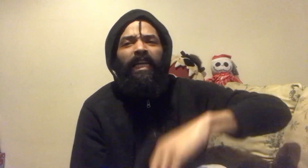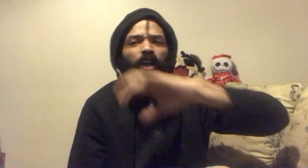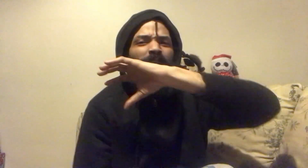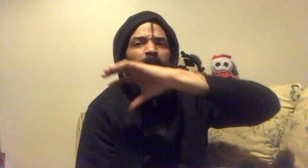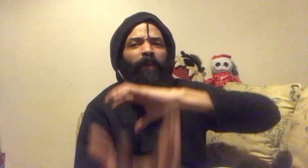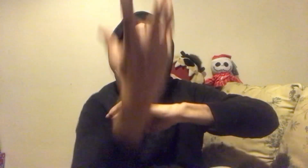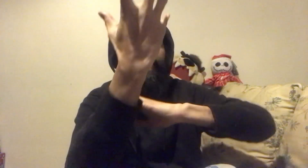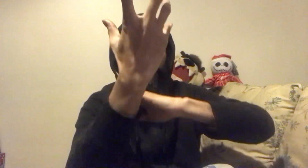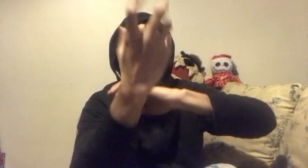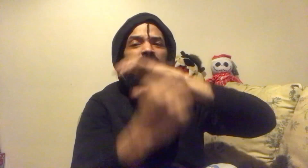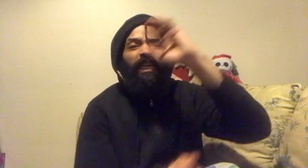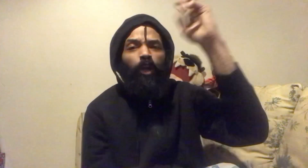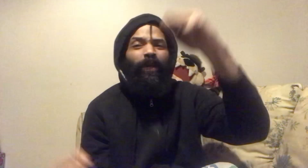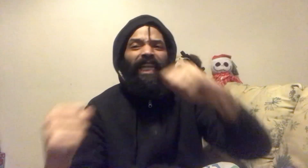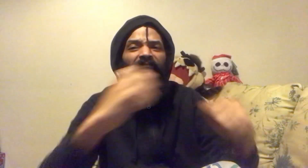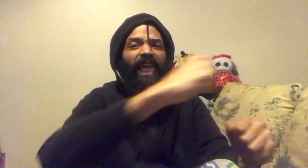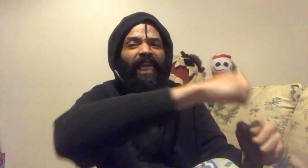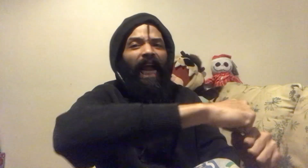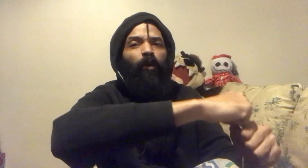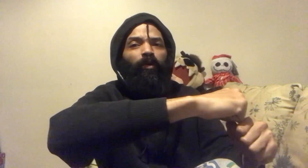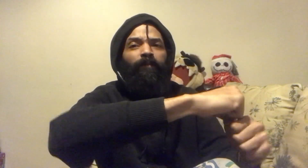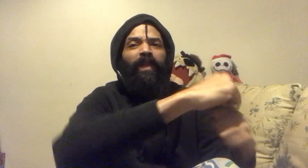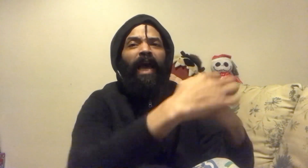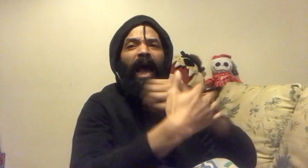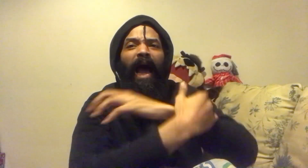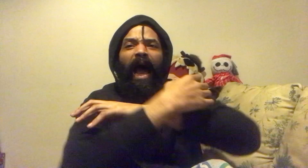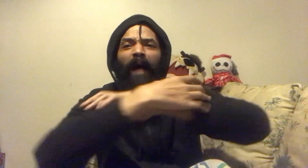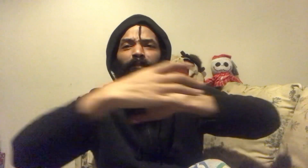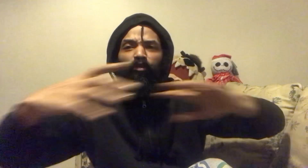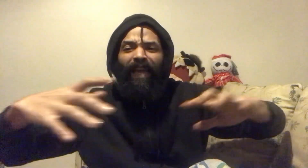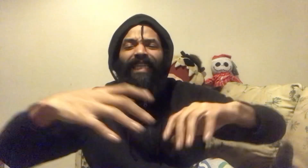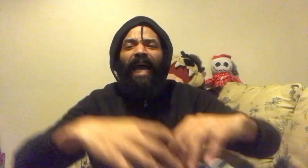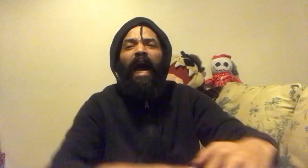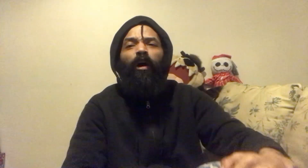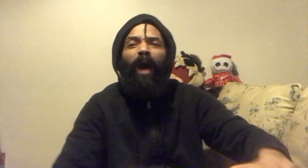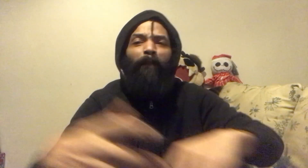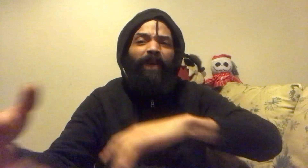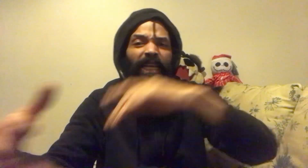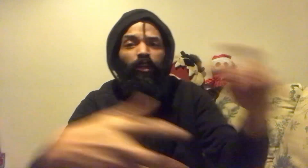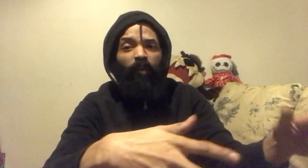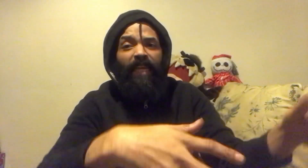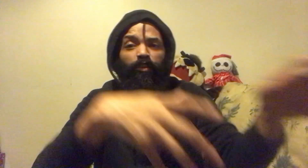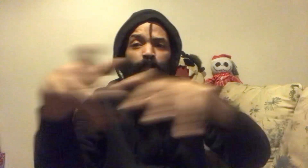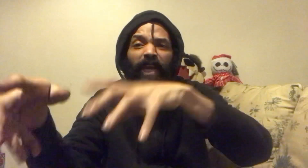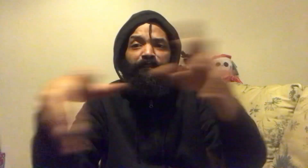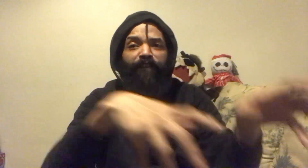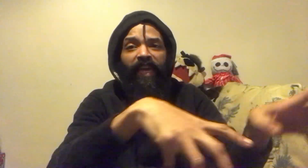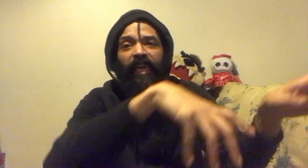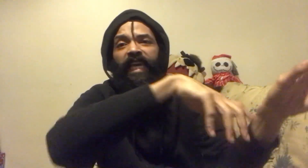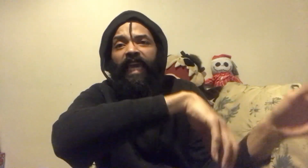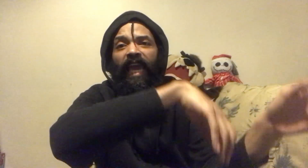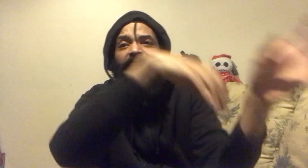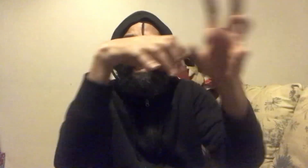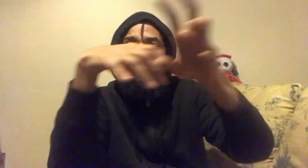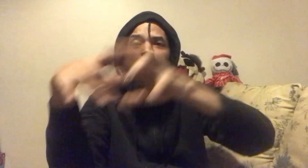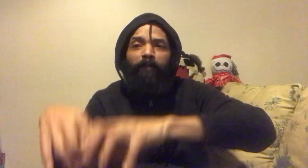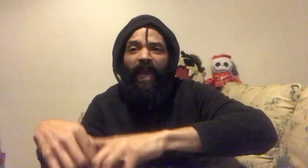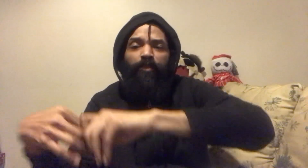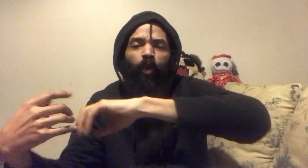Don't get picked up. Don't get laid out. I'm great now. I've been great. You've been fake. Yeah, Jikembe, you